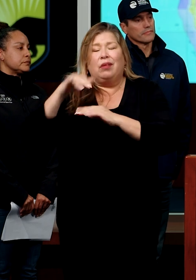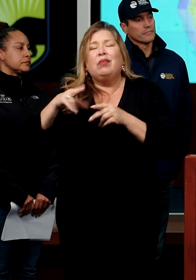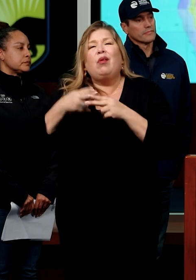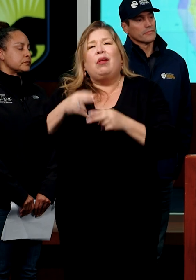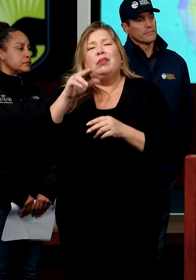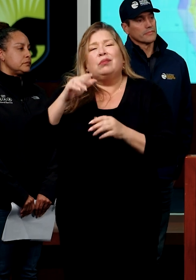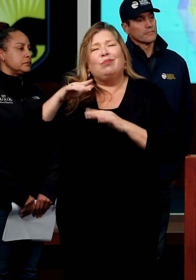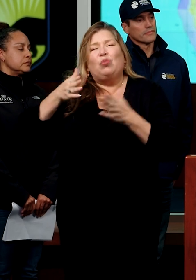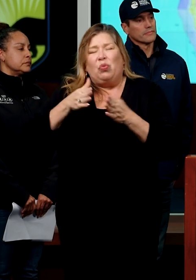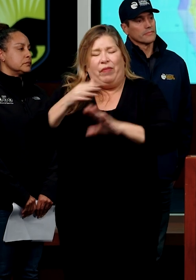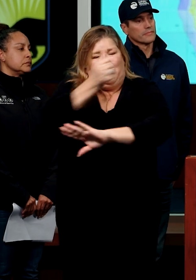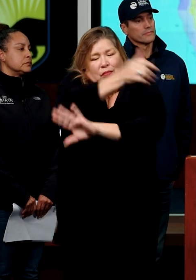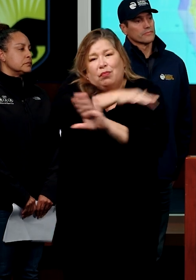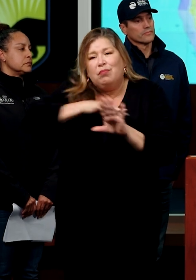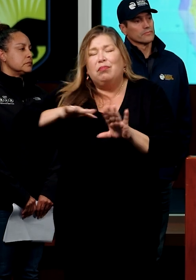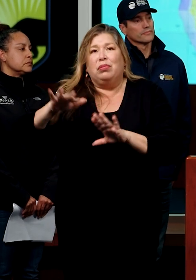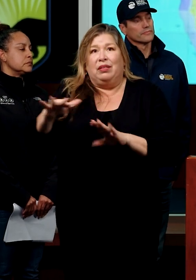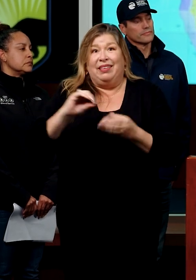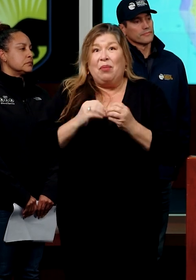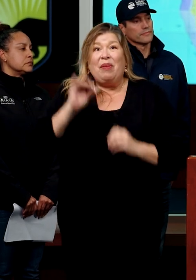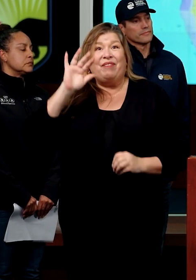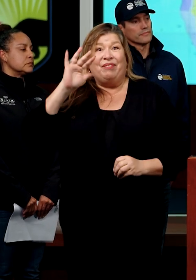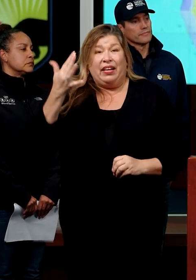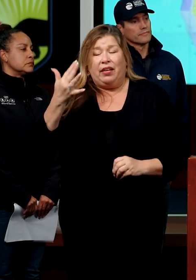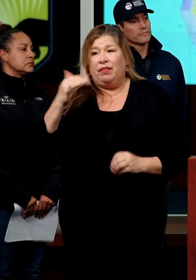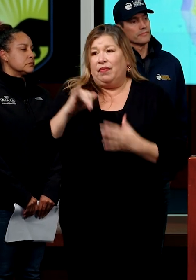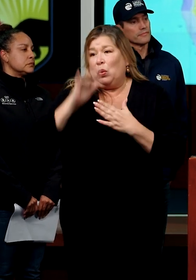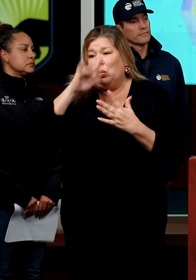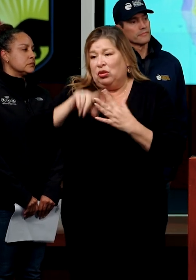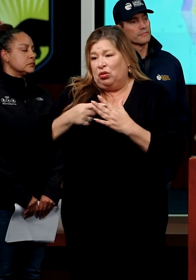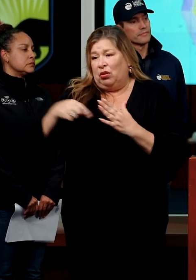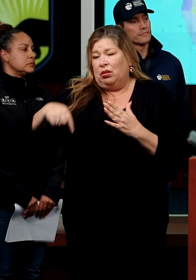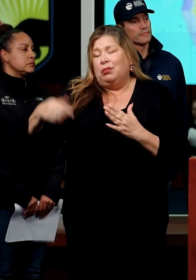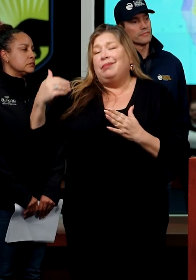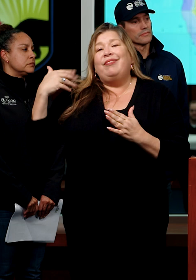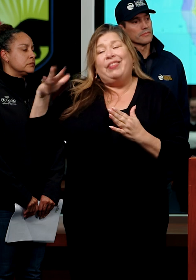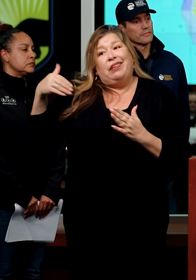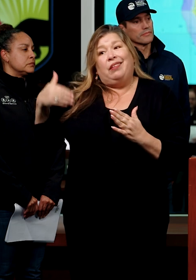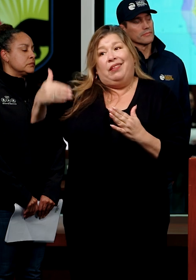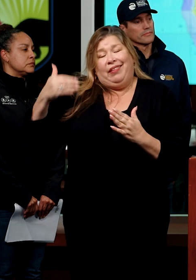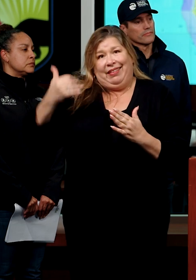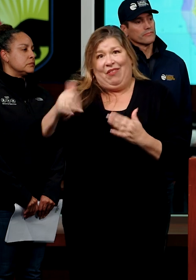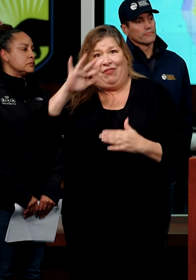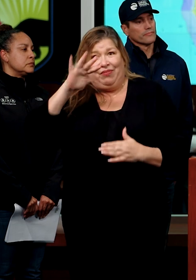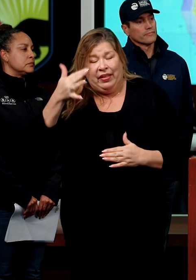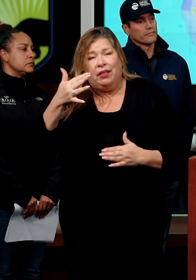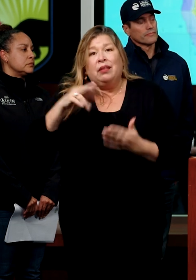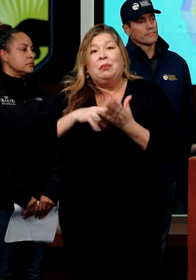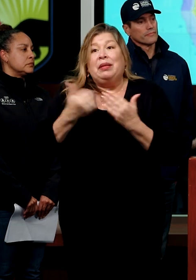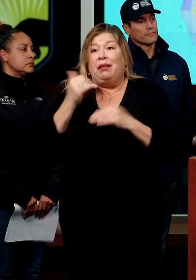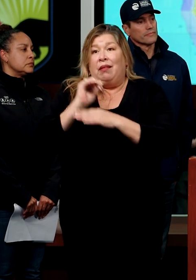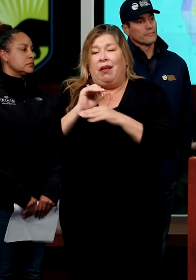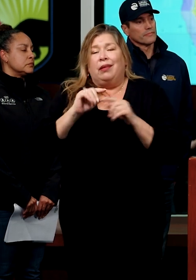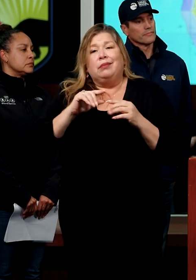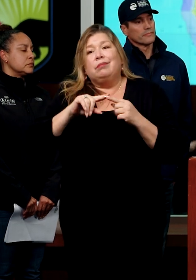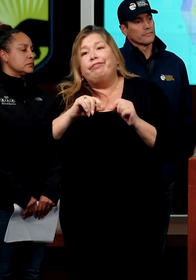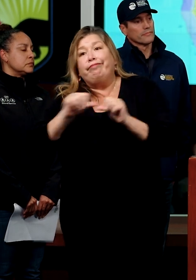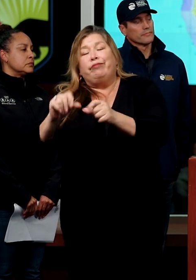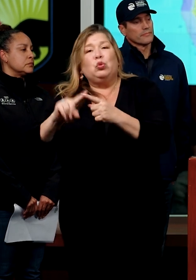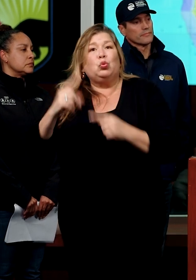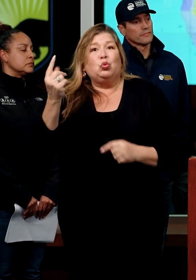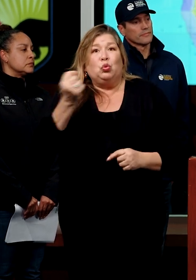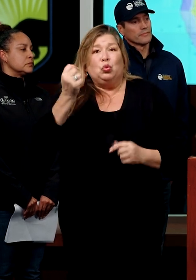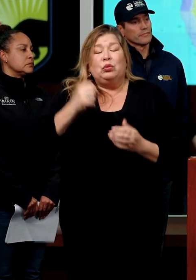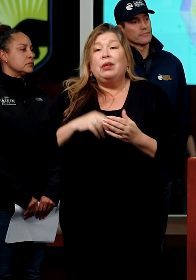will begin tonight and last through Tuesday. We are also forecasting a subsequent